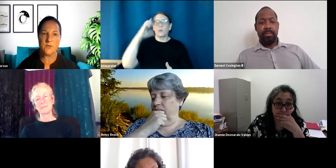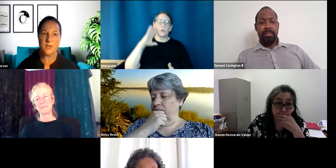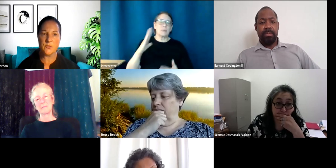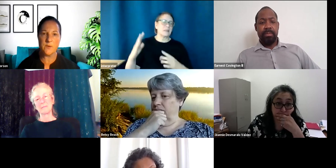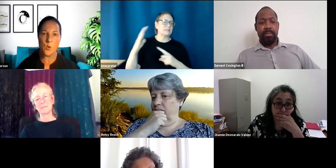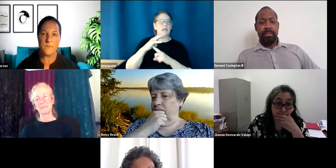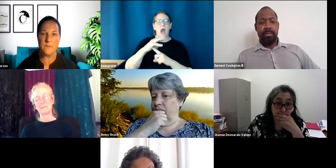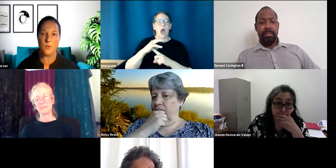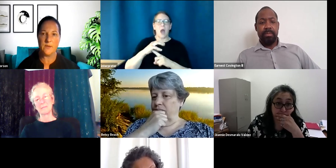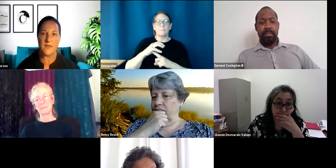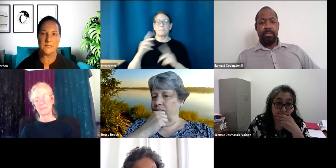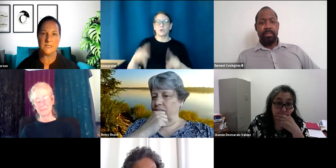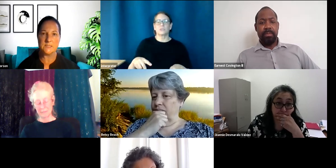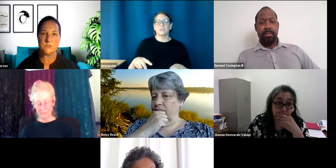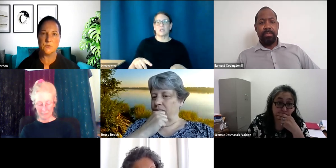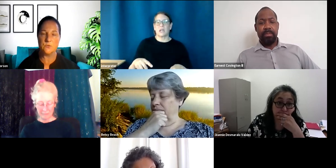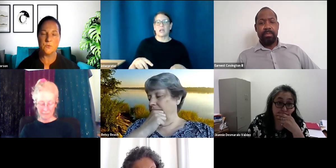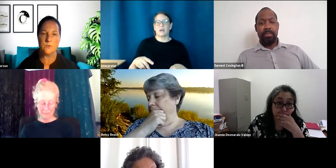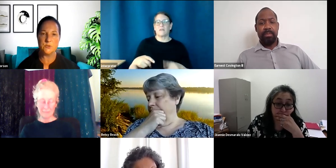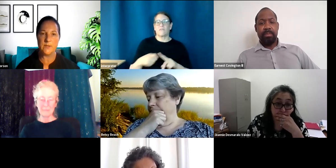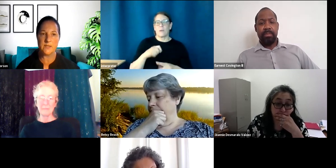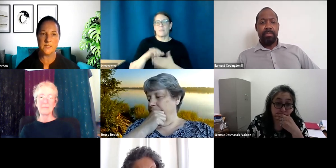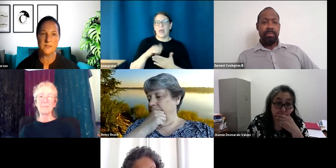if we're thinking three more people in that list, who, who would you pick?